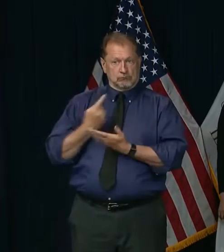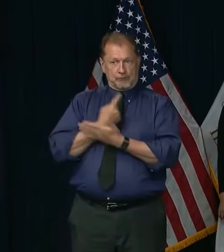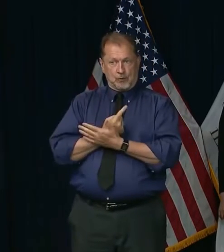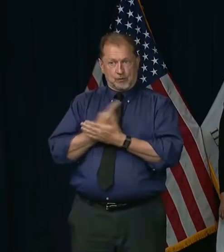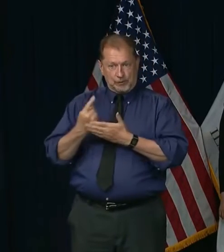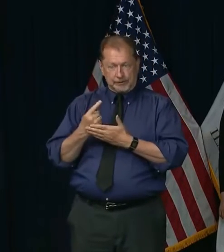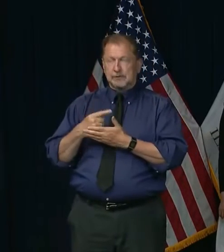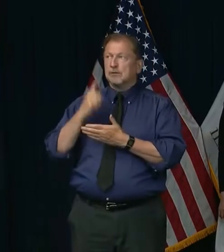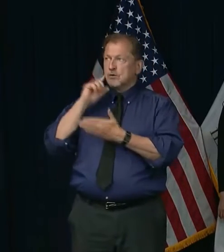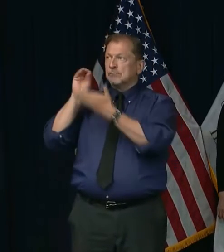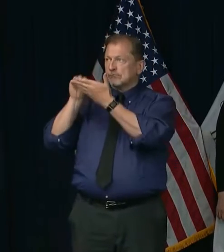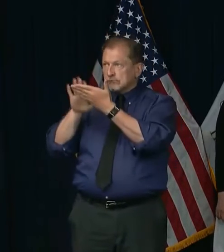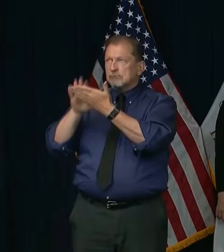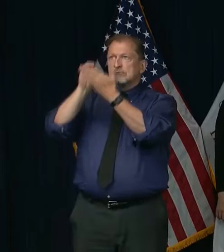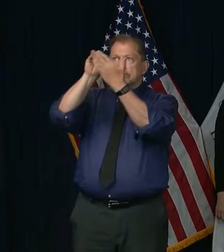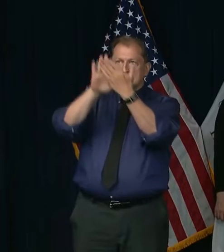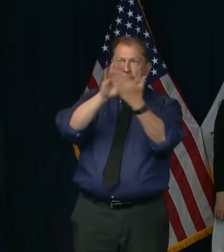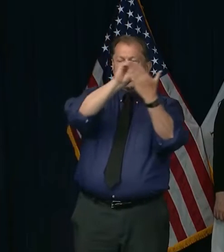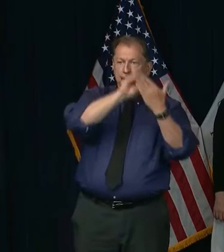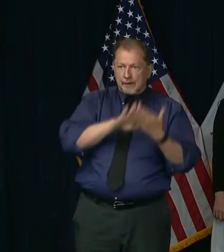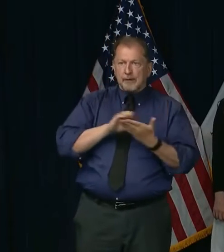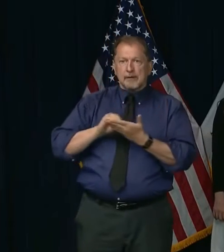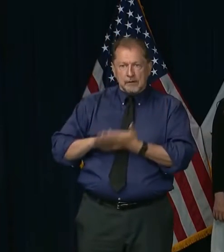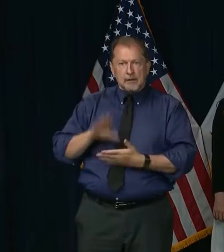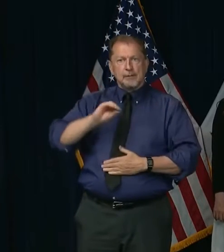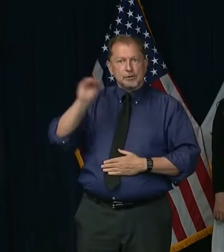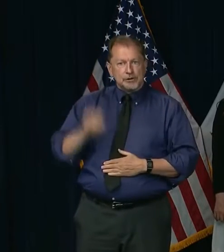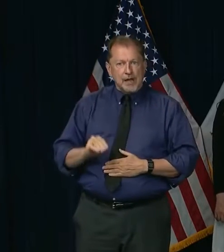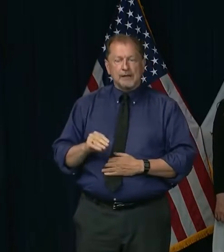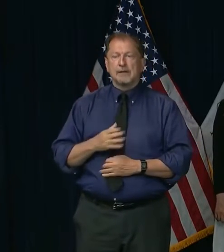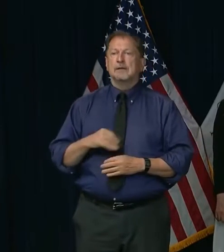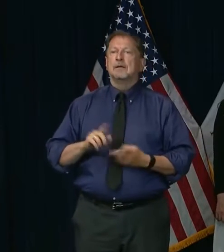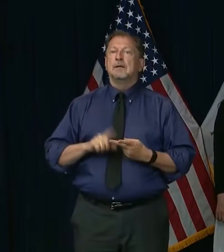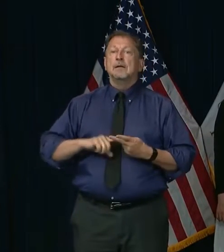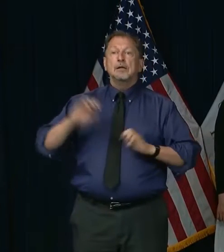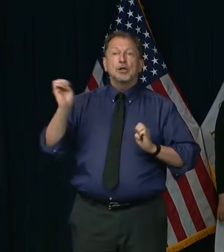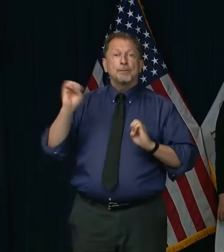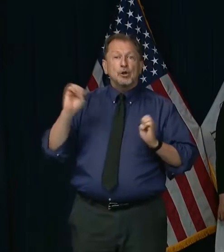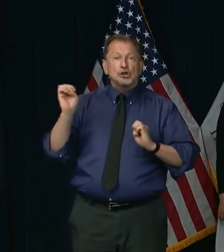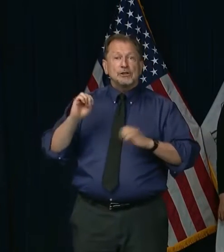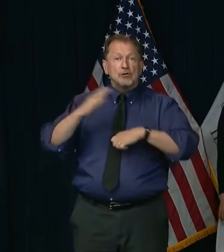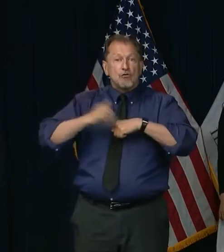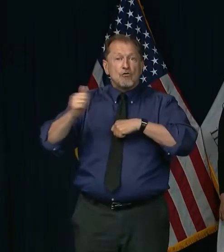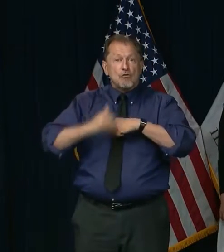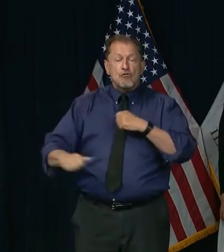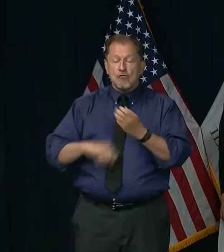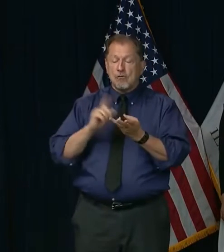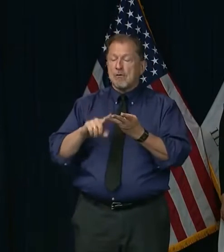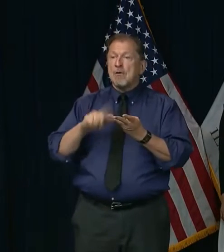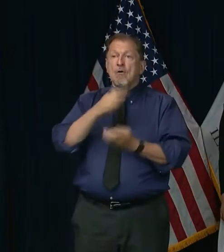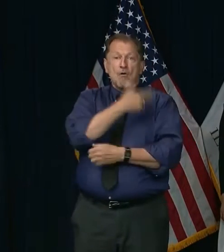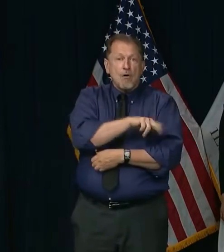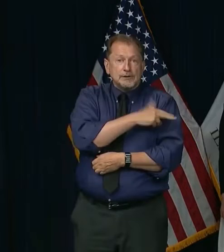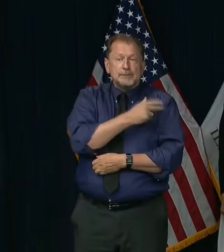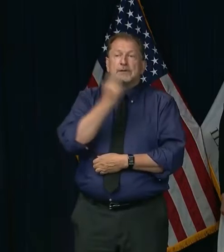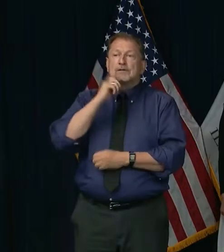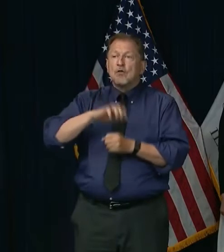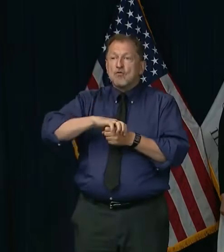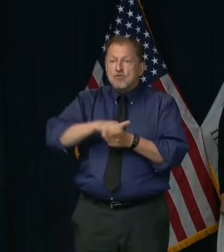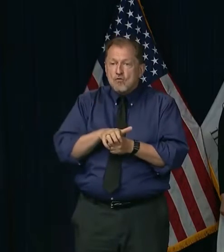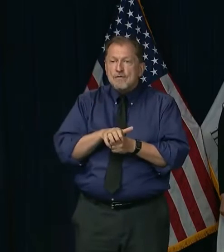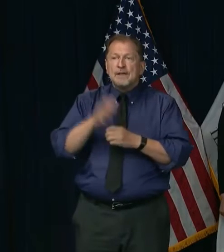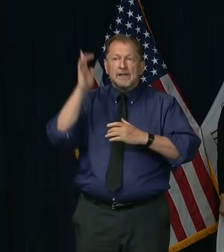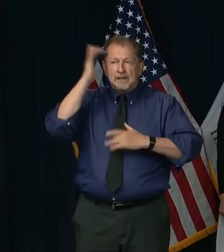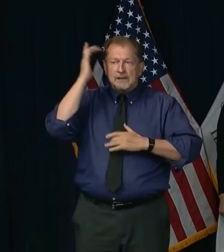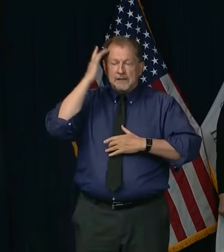test positivity, emergency department visits, and hospital admissions for COVID-like illness.